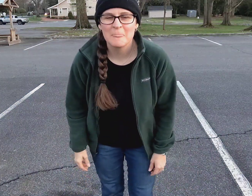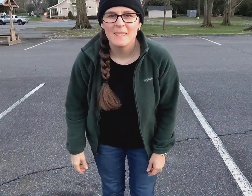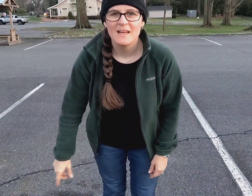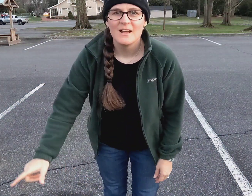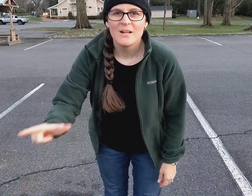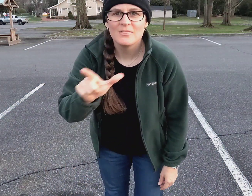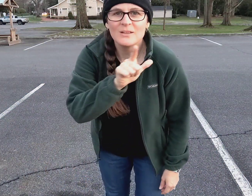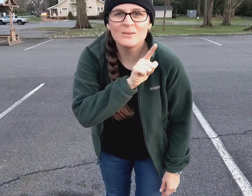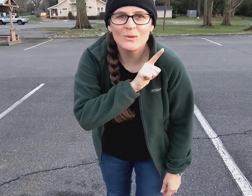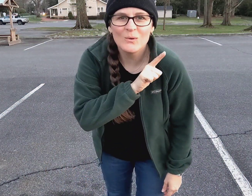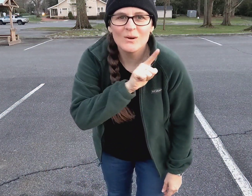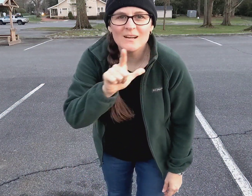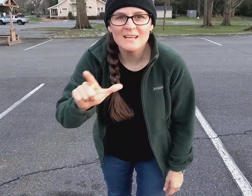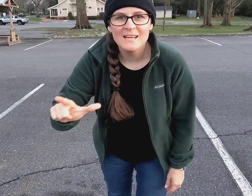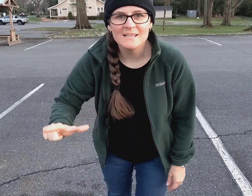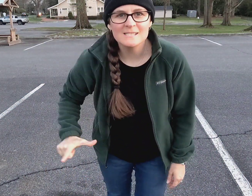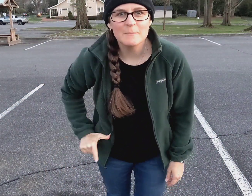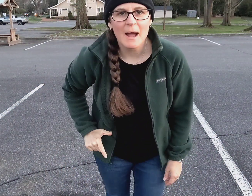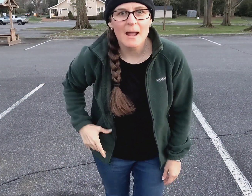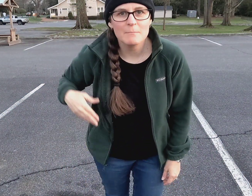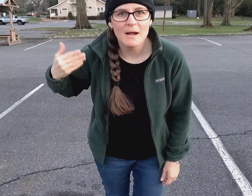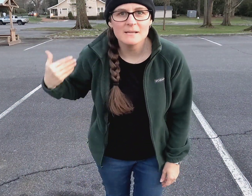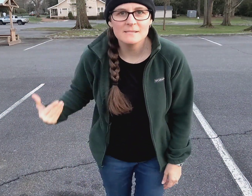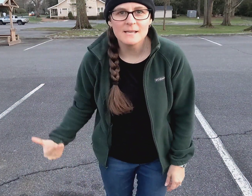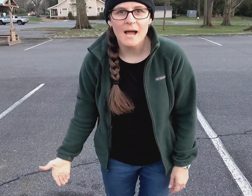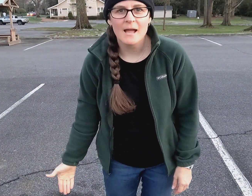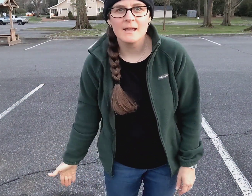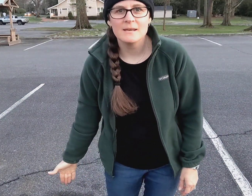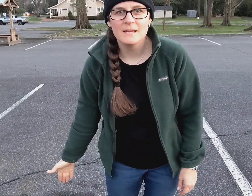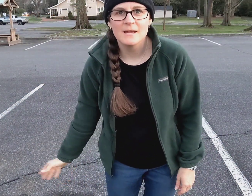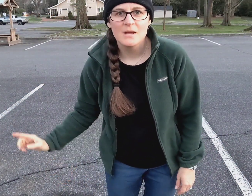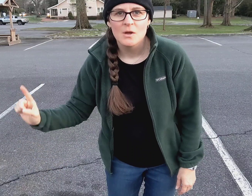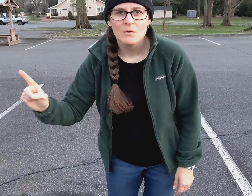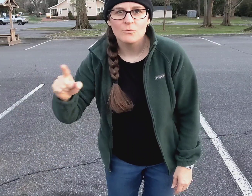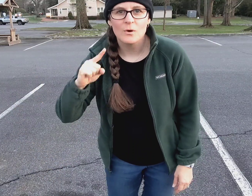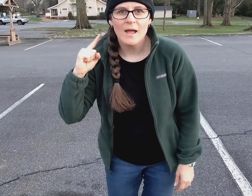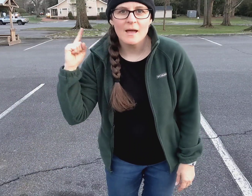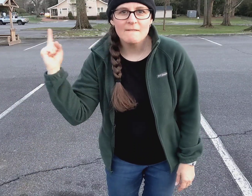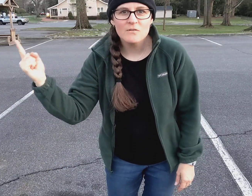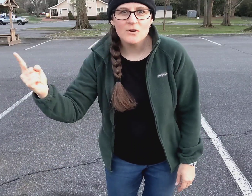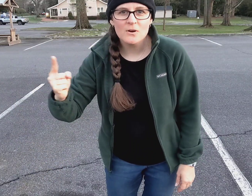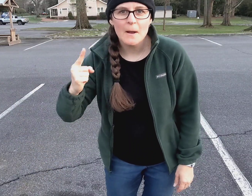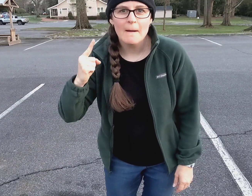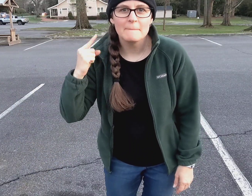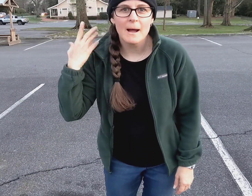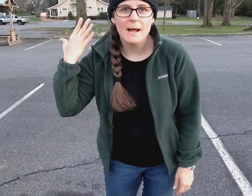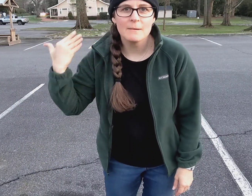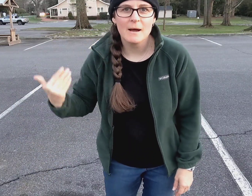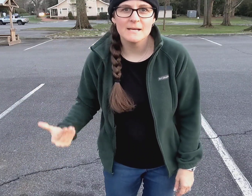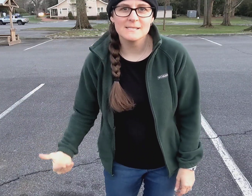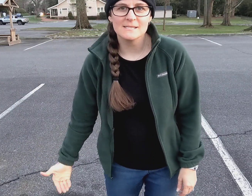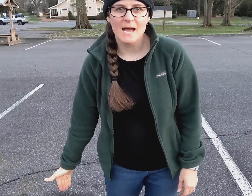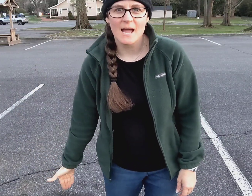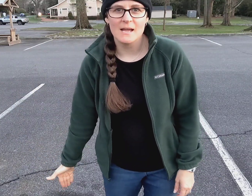The Lord is by my side, forever by my side.